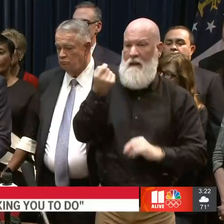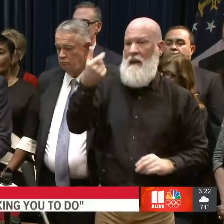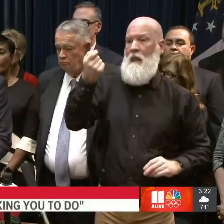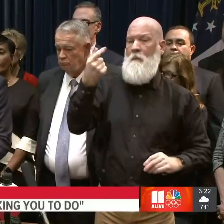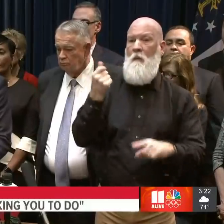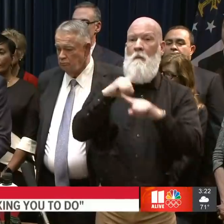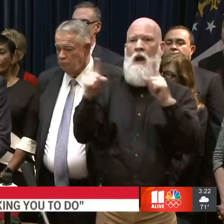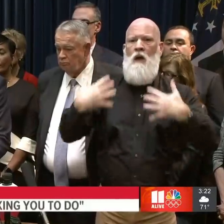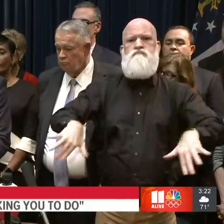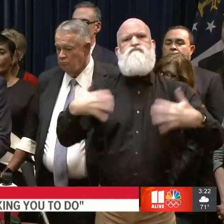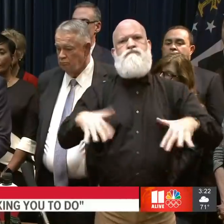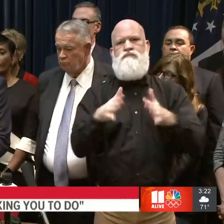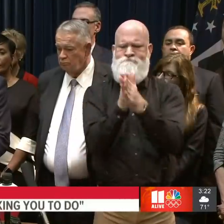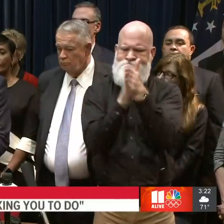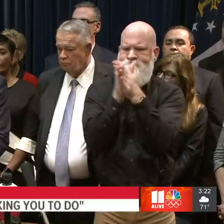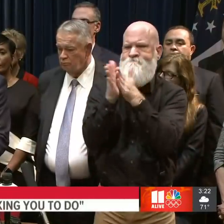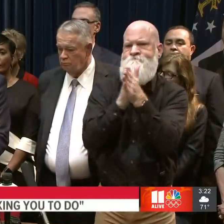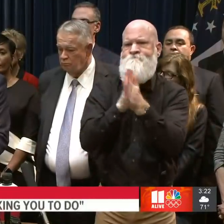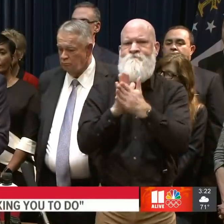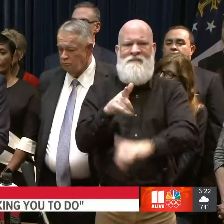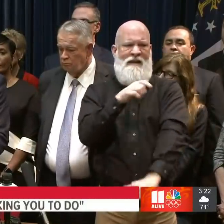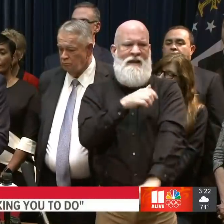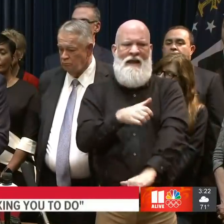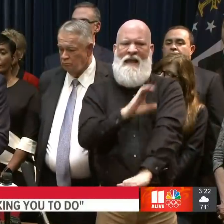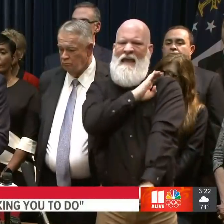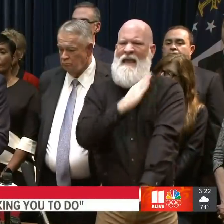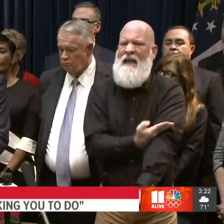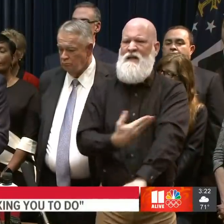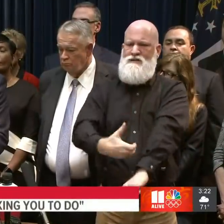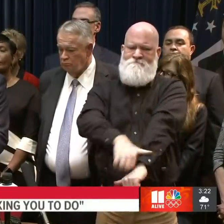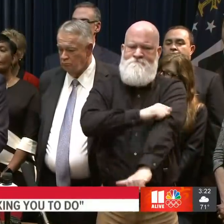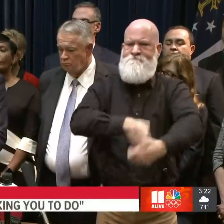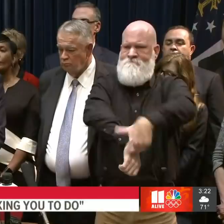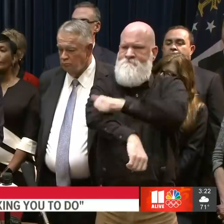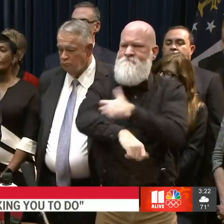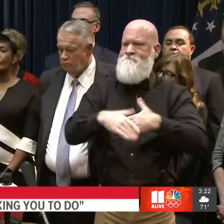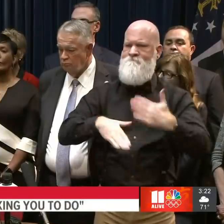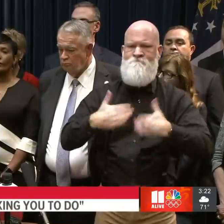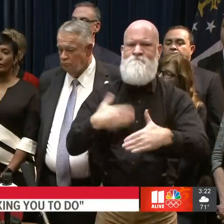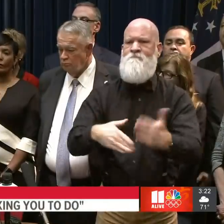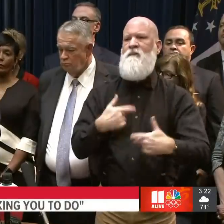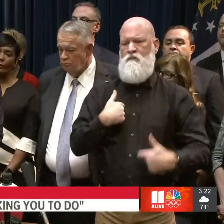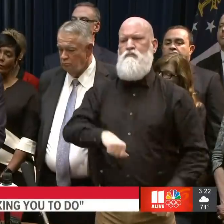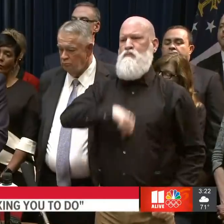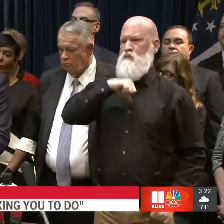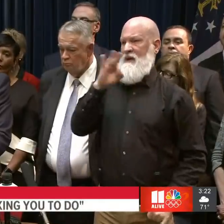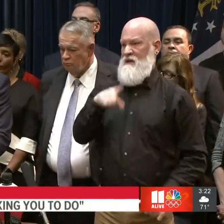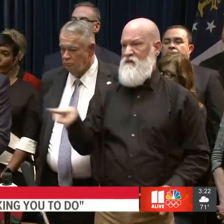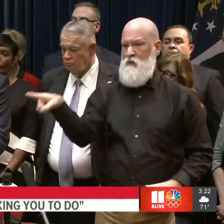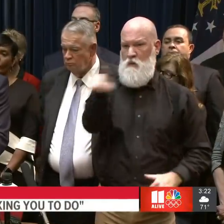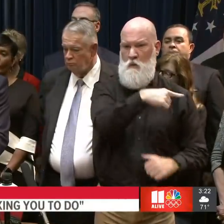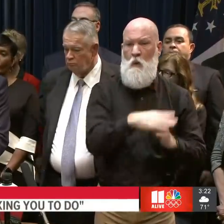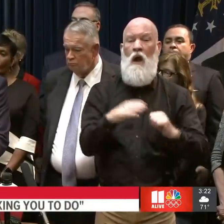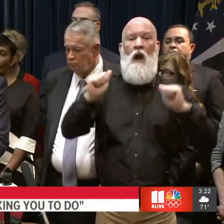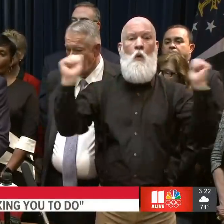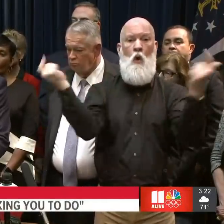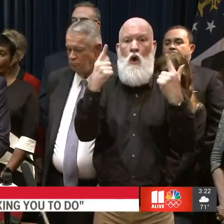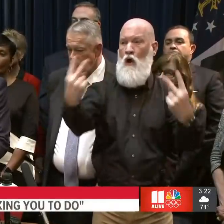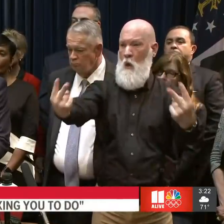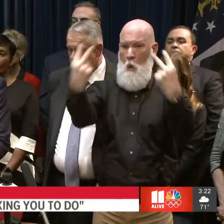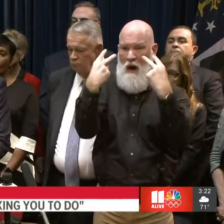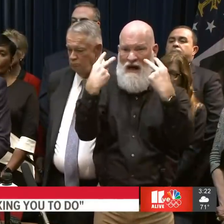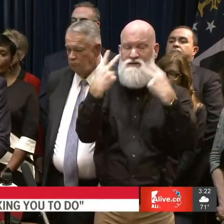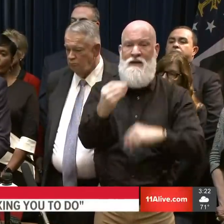I am grateful to this team. I want to thank everyone who is watching or listening and who may be sick with